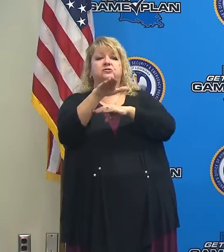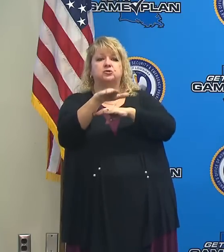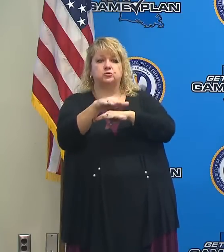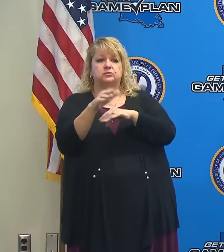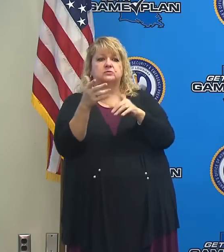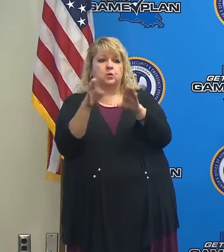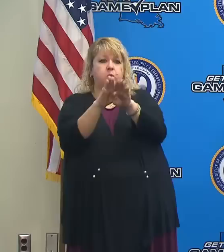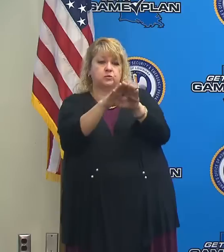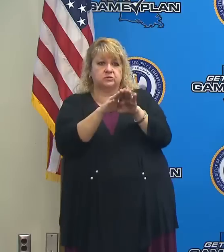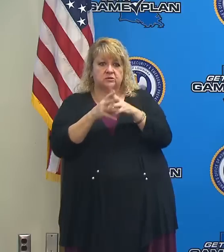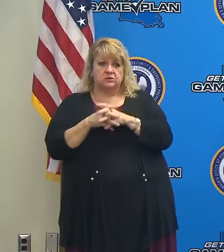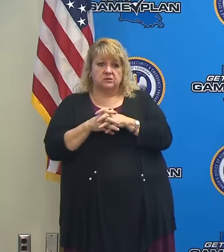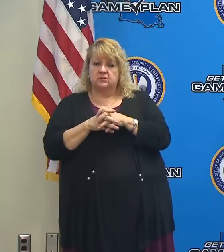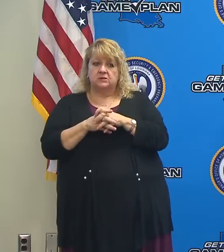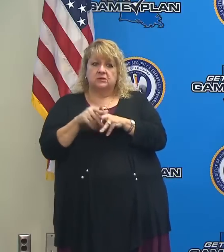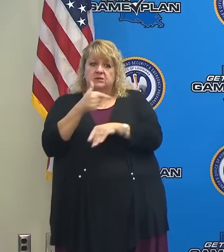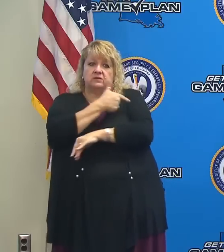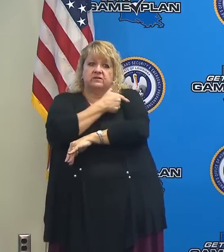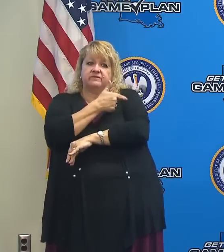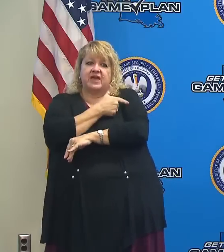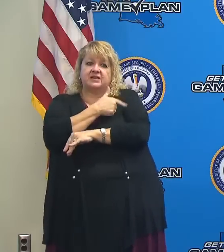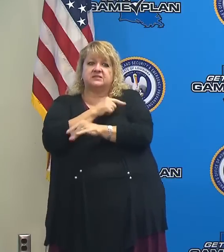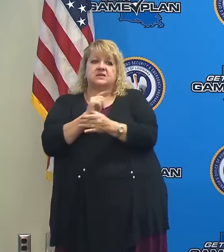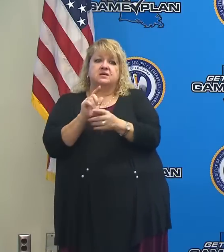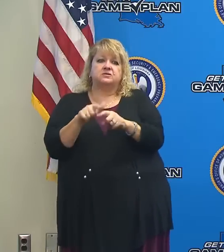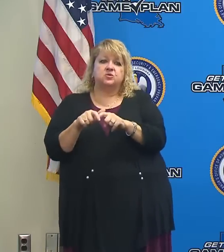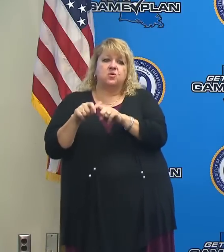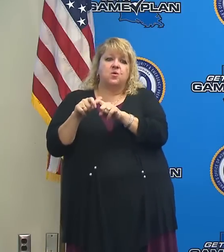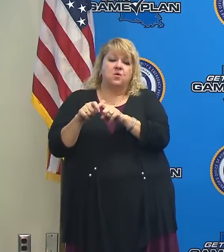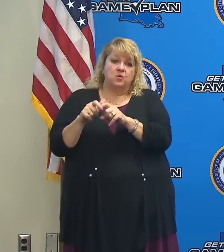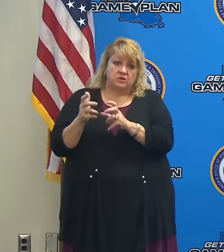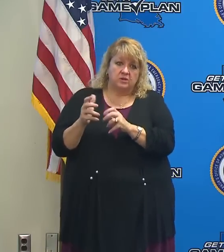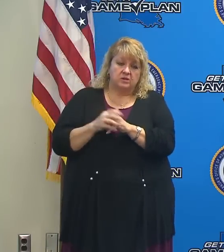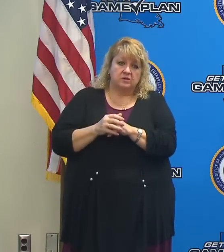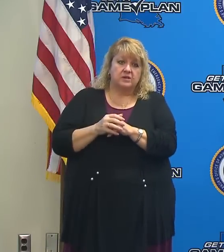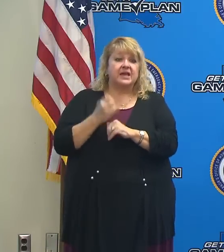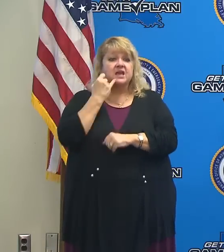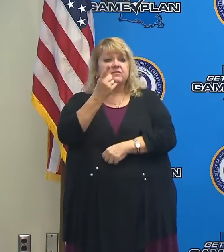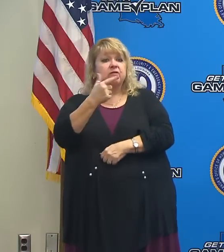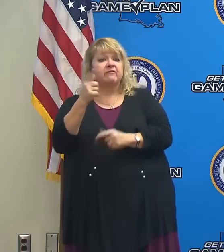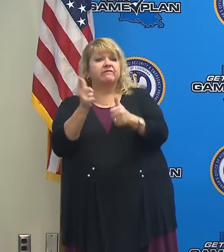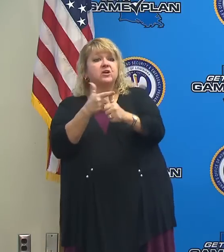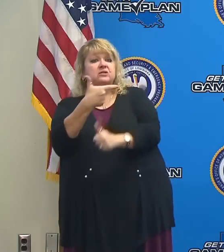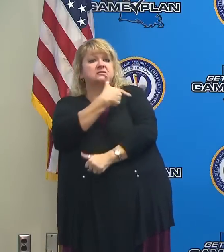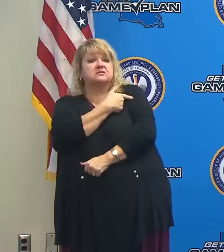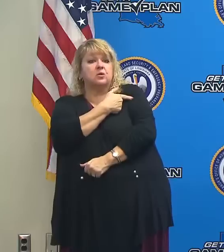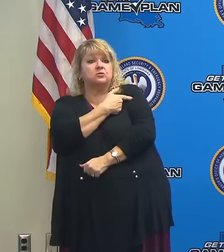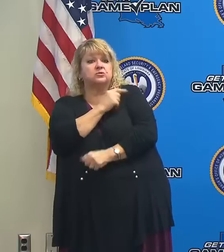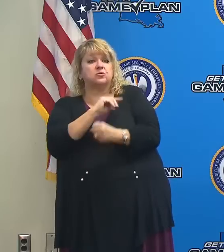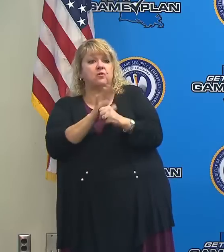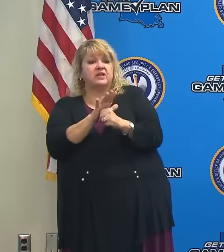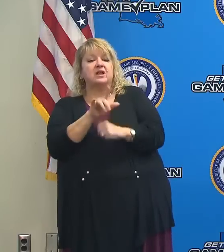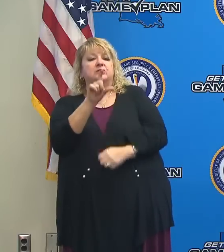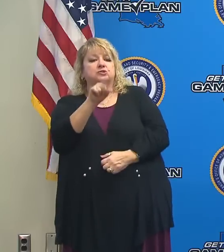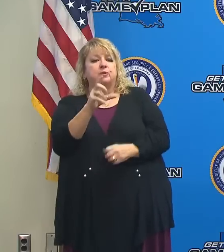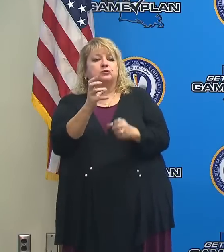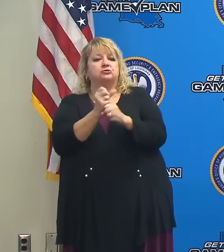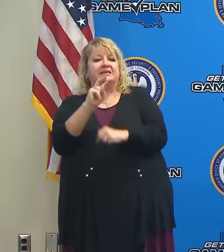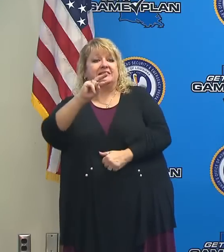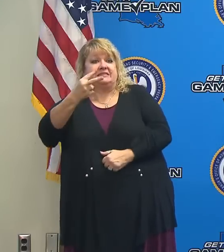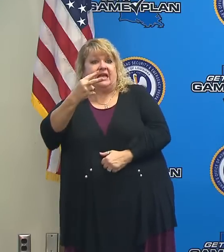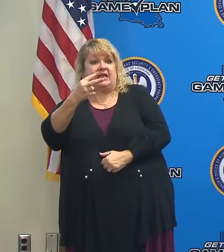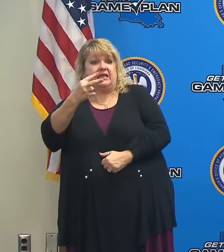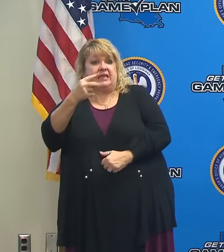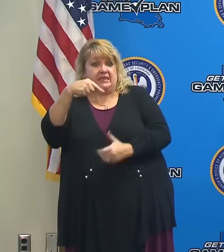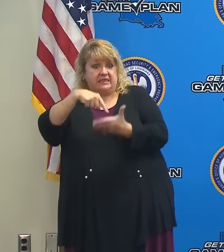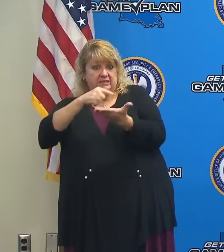the weekend. There won't be much activity of that throughout the weekend. If you already had your first dose of COVID vaccine and you were scheduled to get a second dose